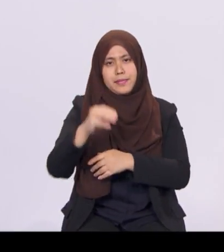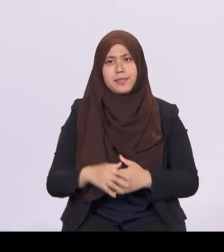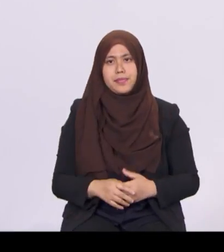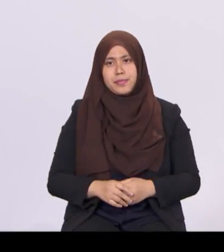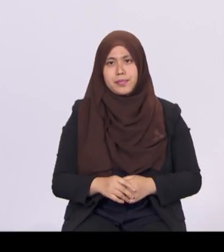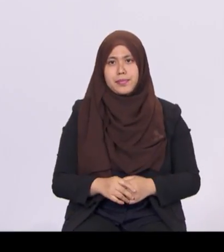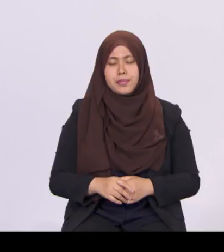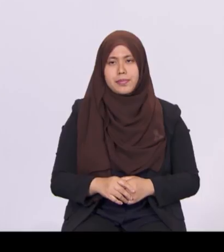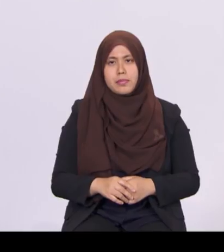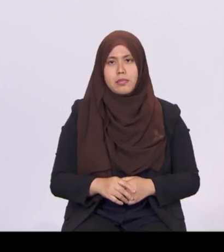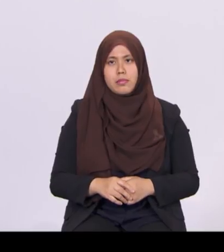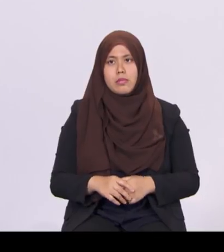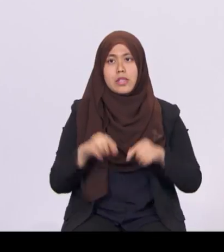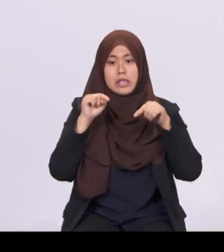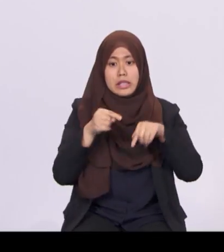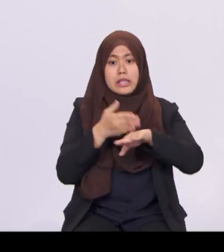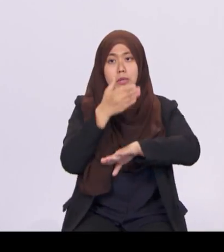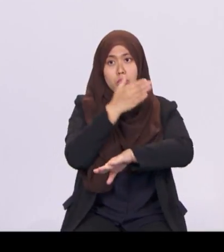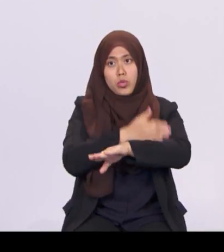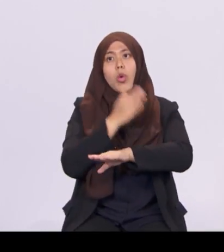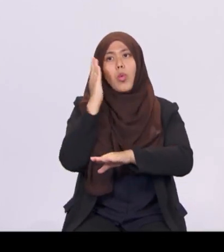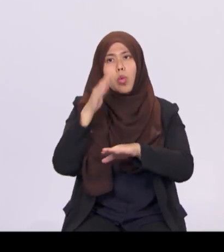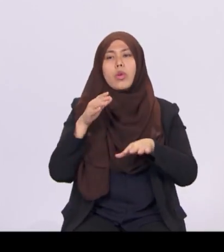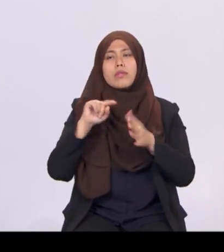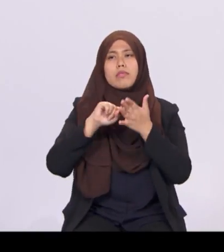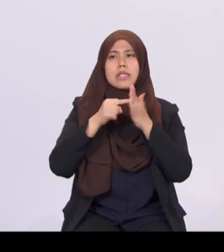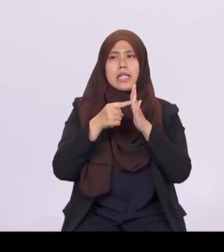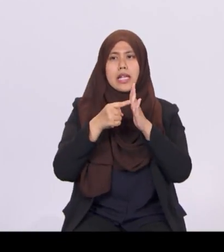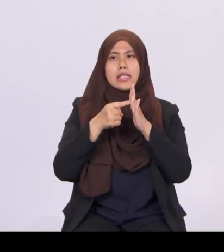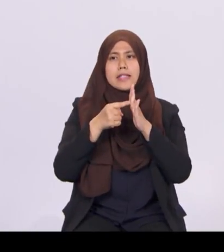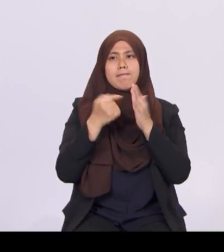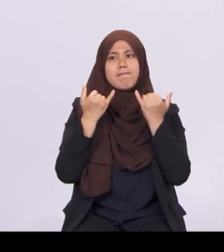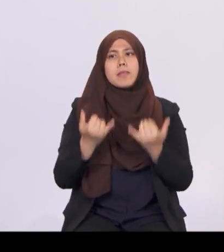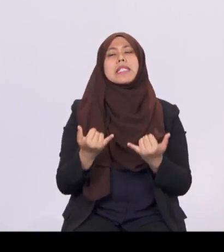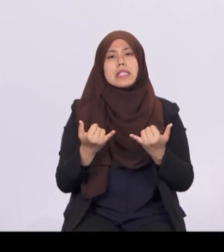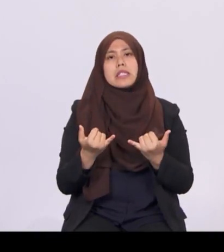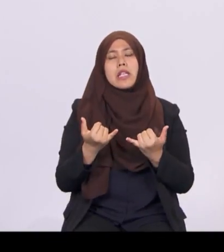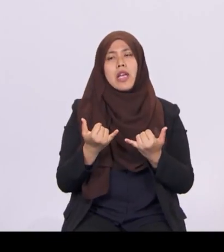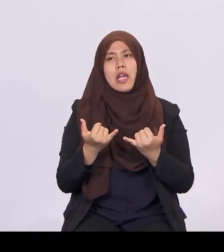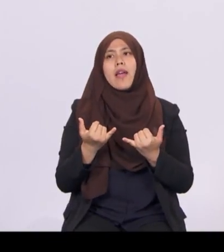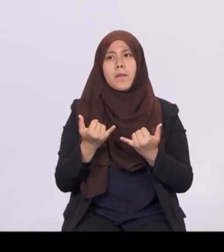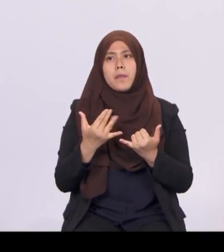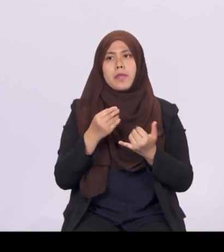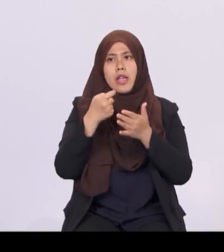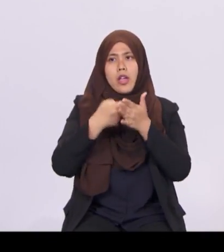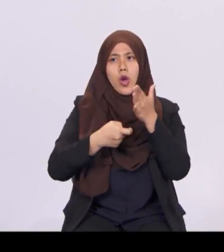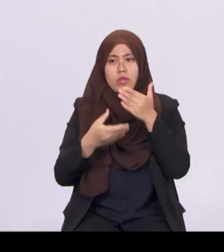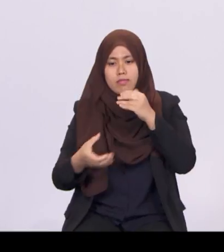These enhancements will take immediate effect and cost an additional $80 million per year.